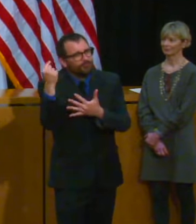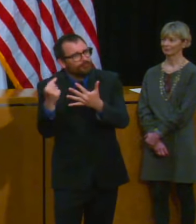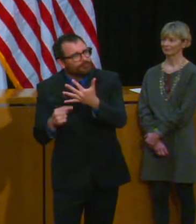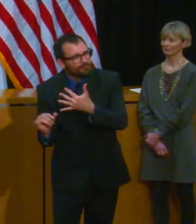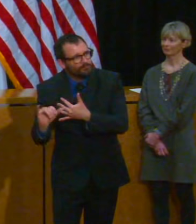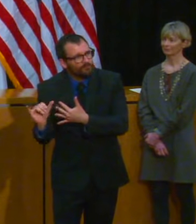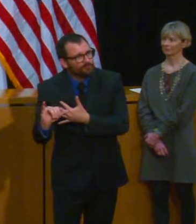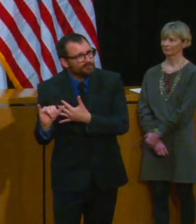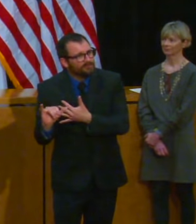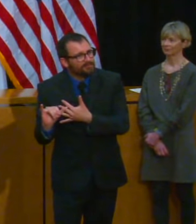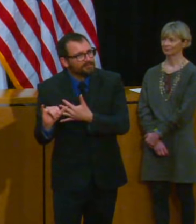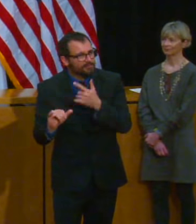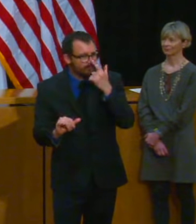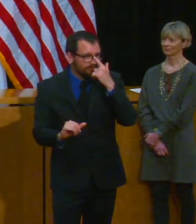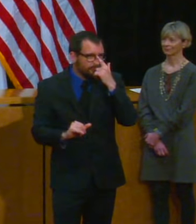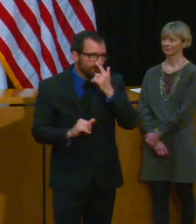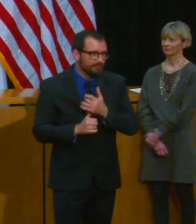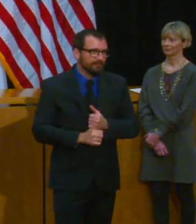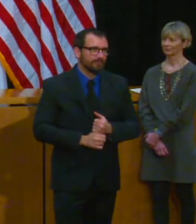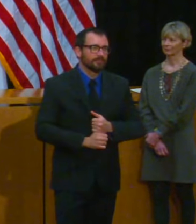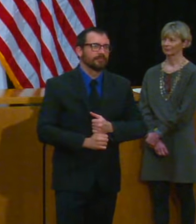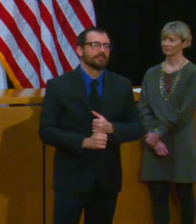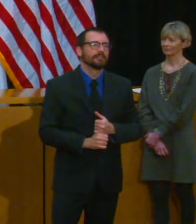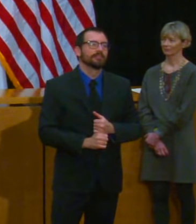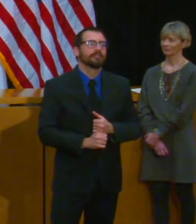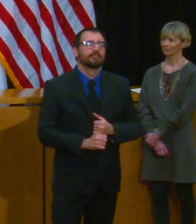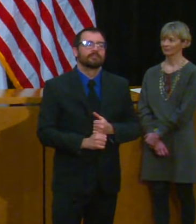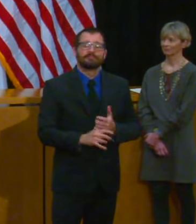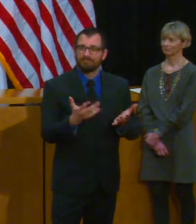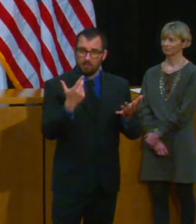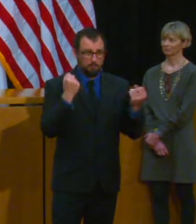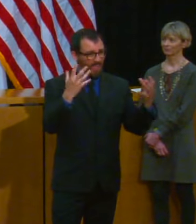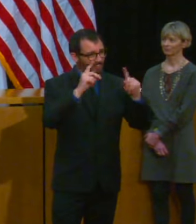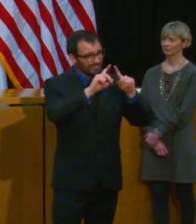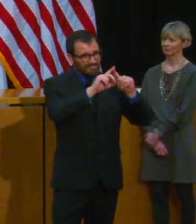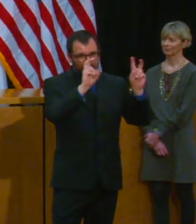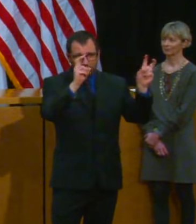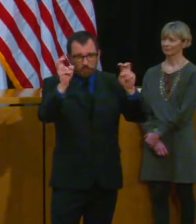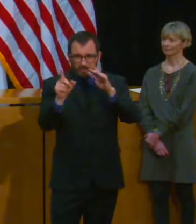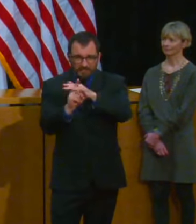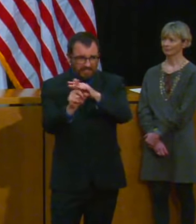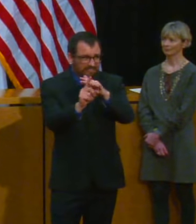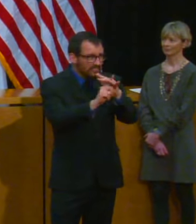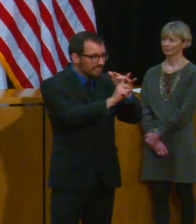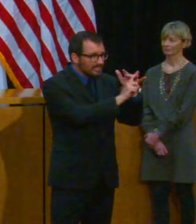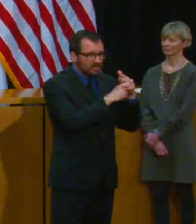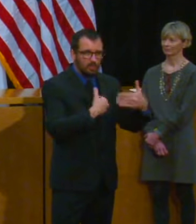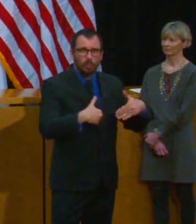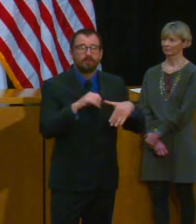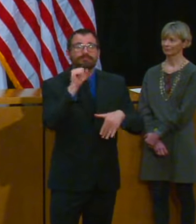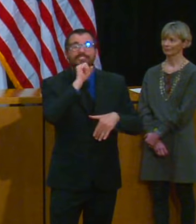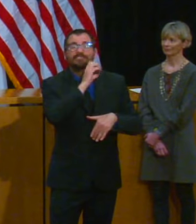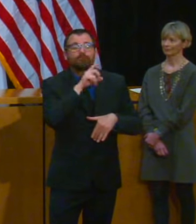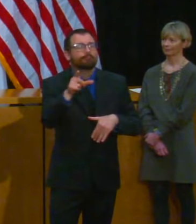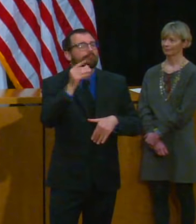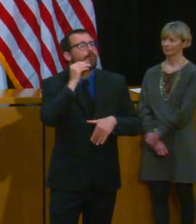senior housing here in Massachusetts There's a bunch of things that have been sidetracked and